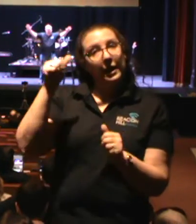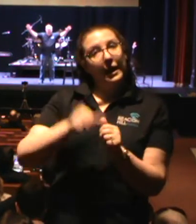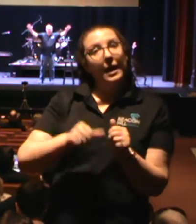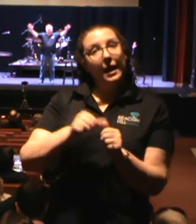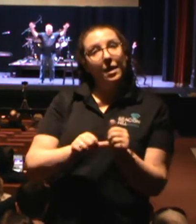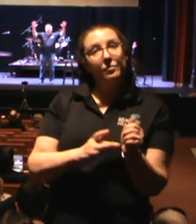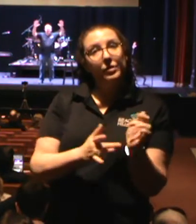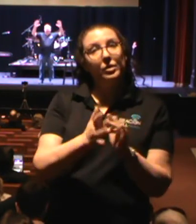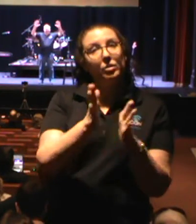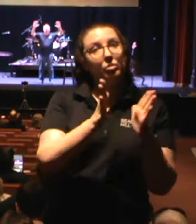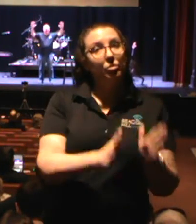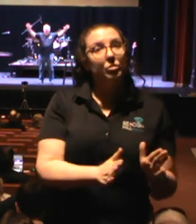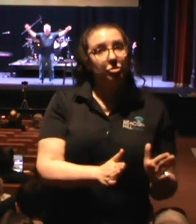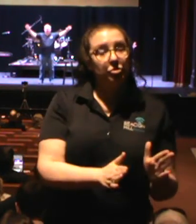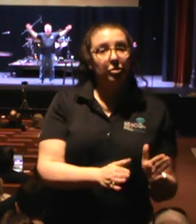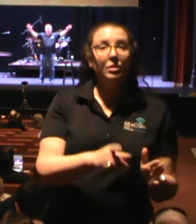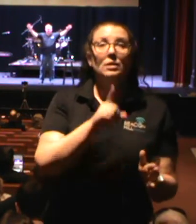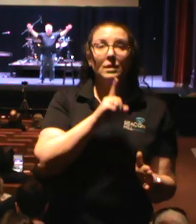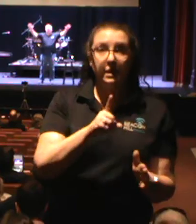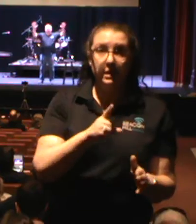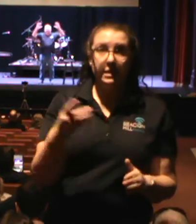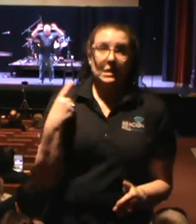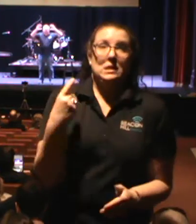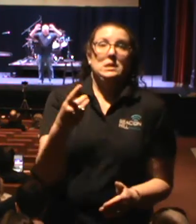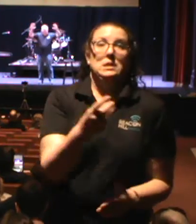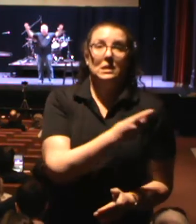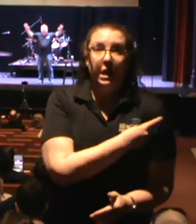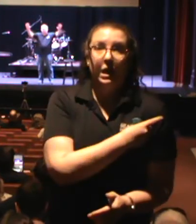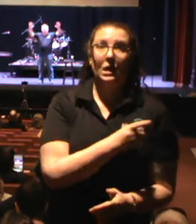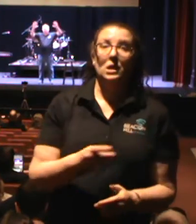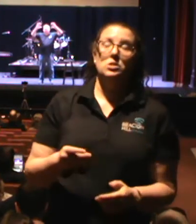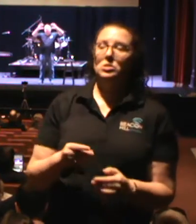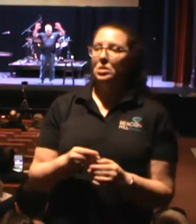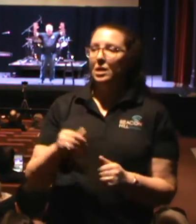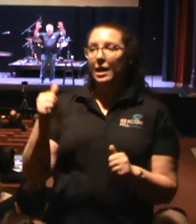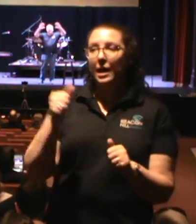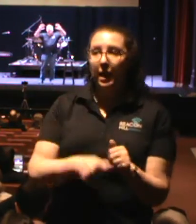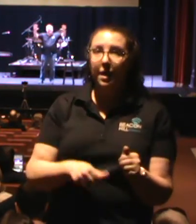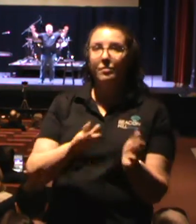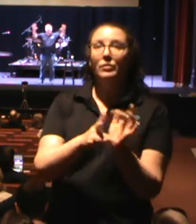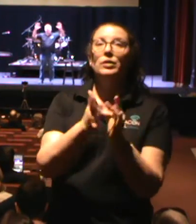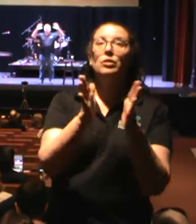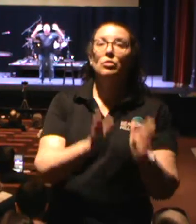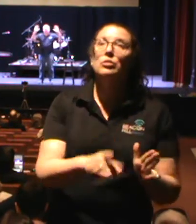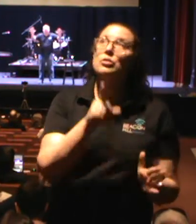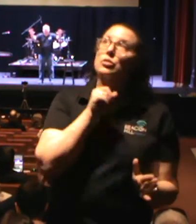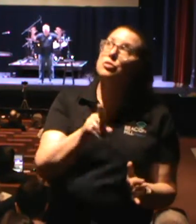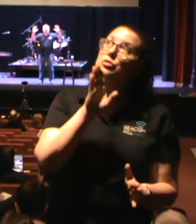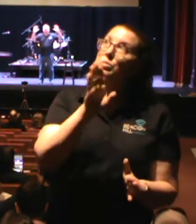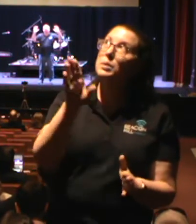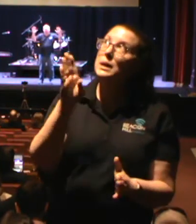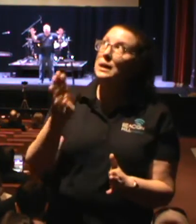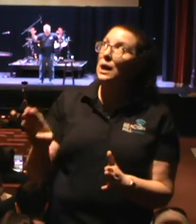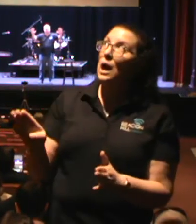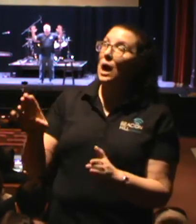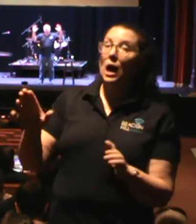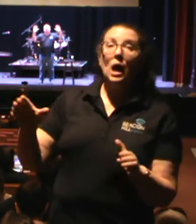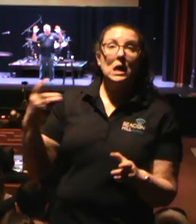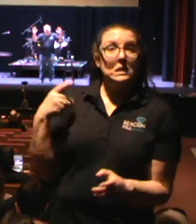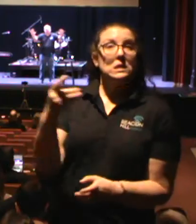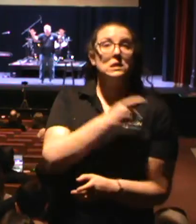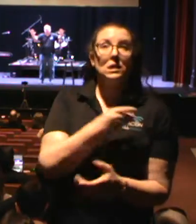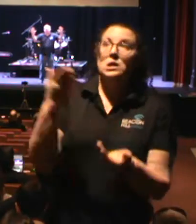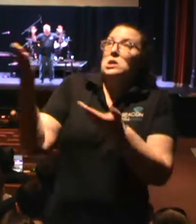Christian is a diaconos. Every Christian should be a deacon serving others